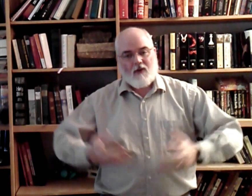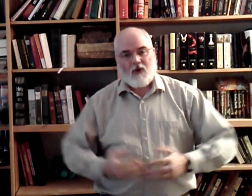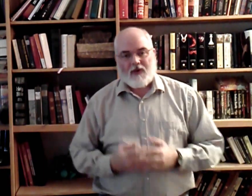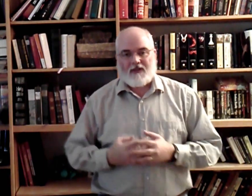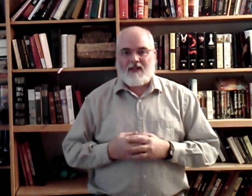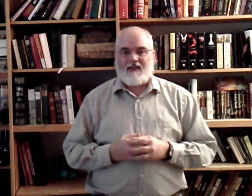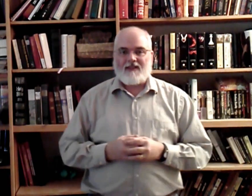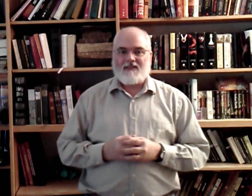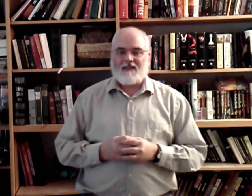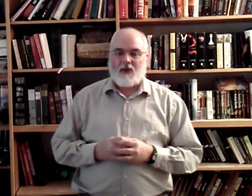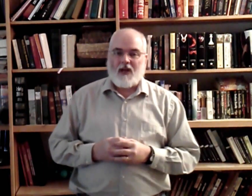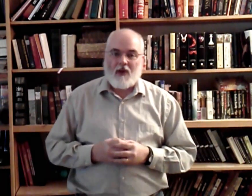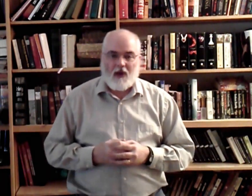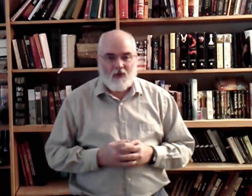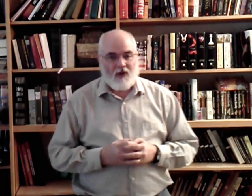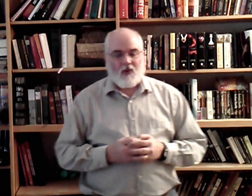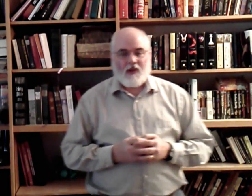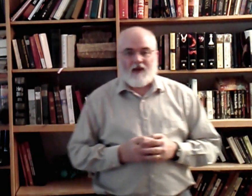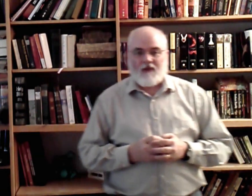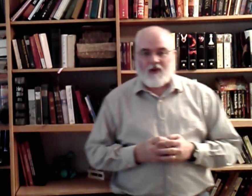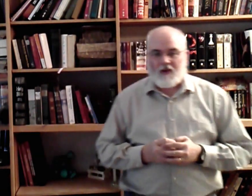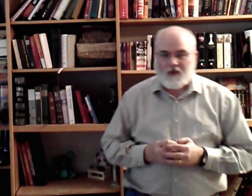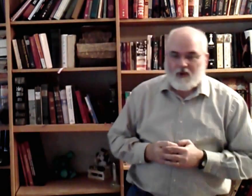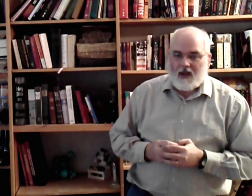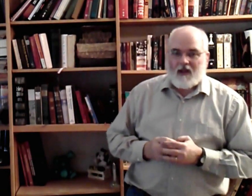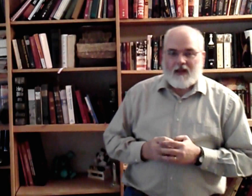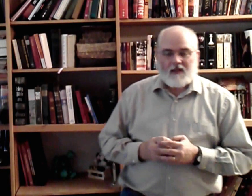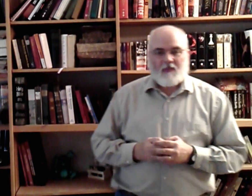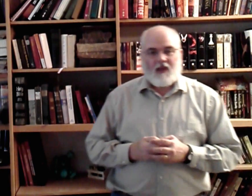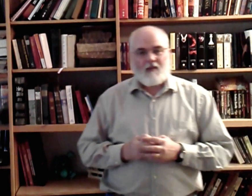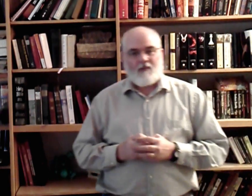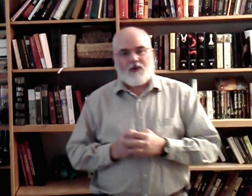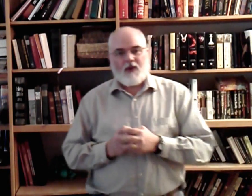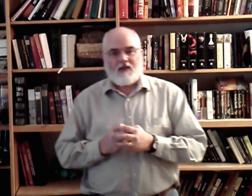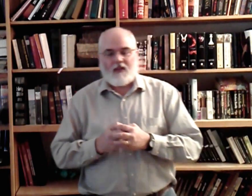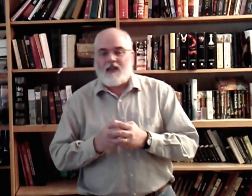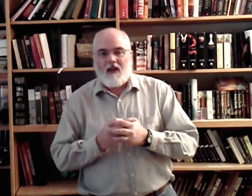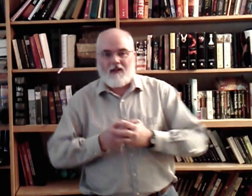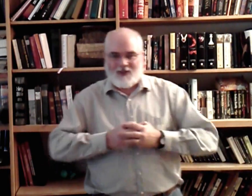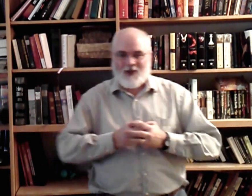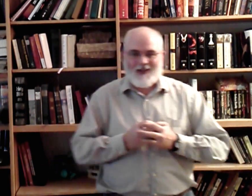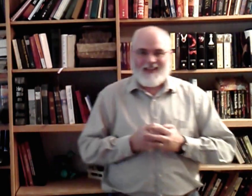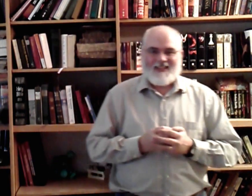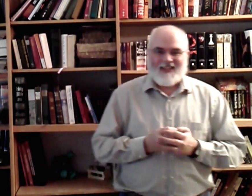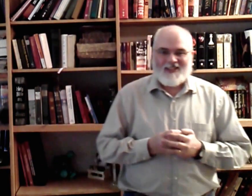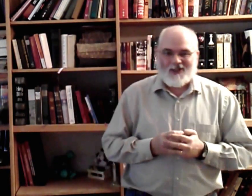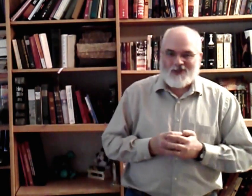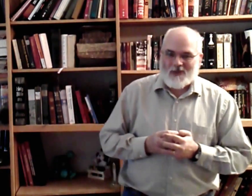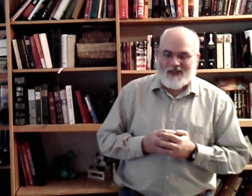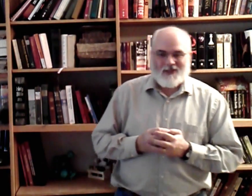how we're going to sing this. So here we go. Without further ado, this is me butchering the song, "'Tis so sweet